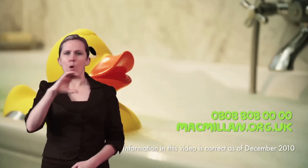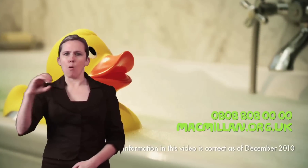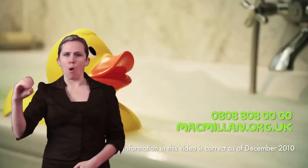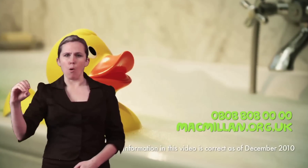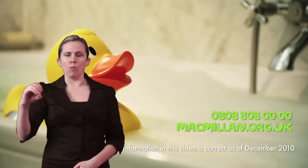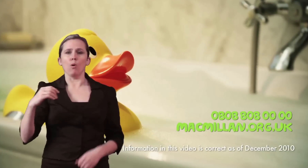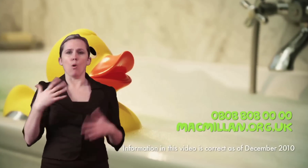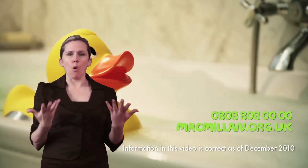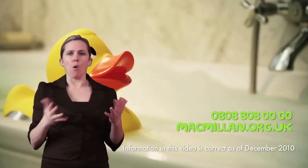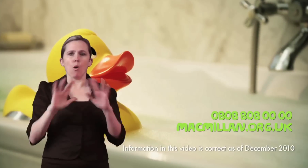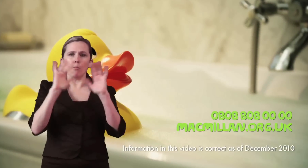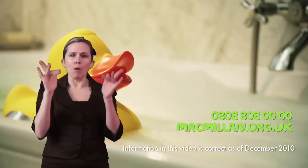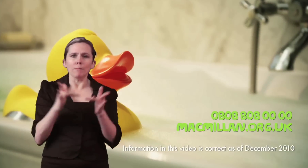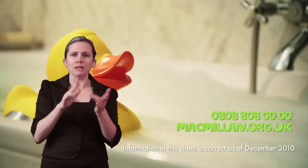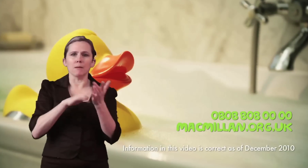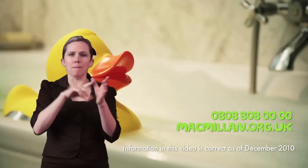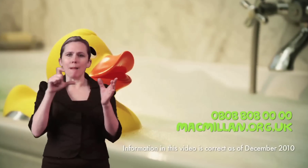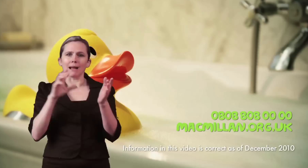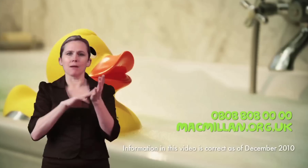or visit macmillan.org.uk